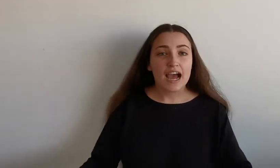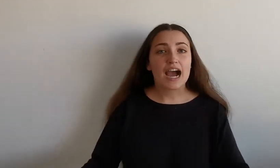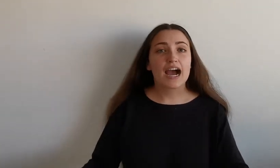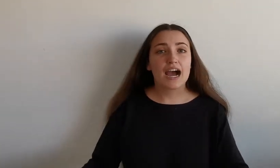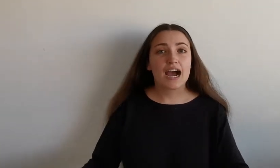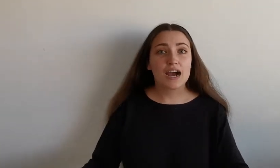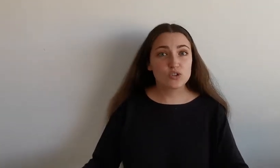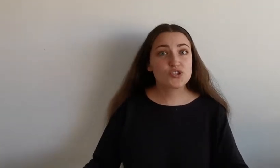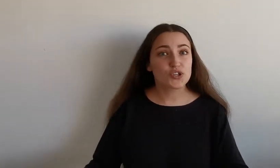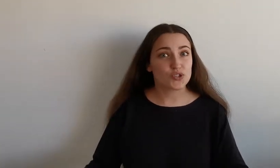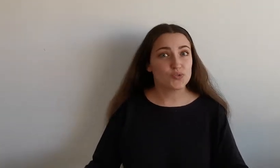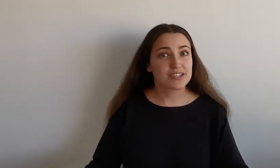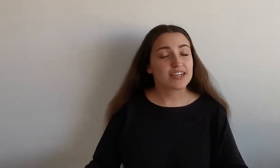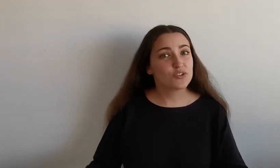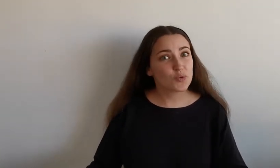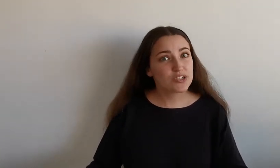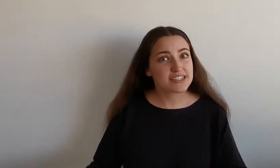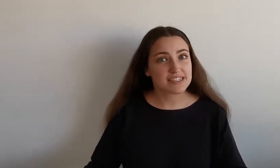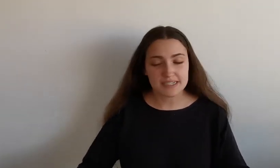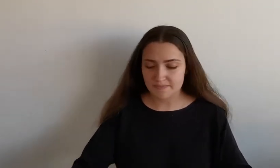I also use a reward system.